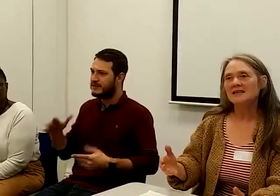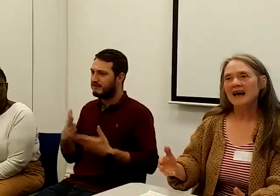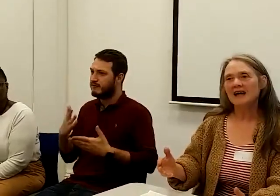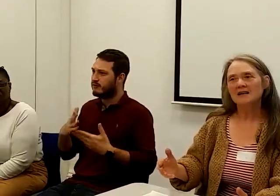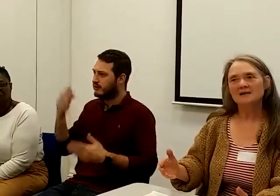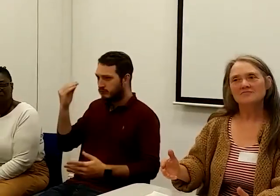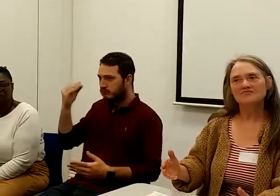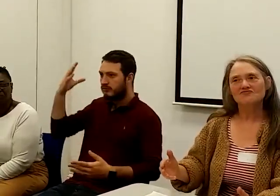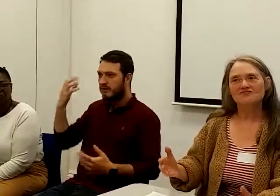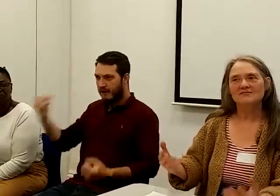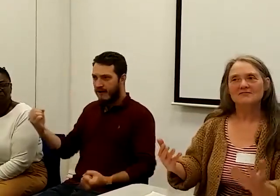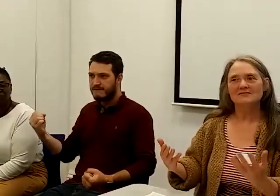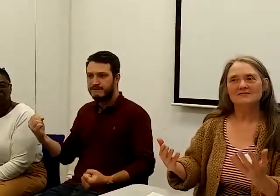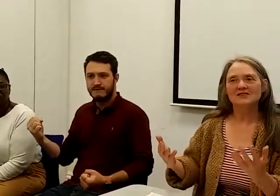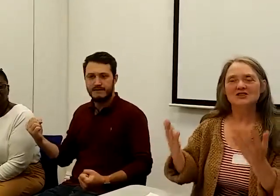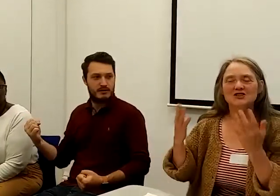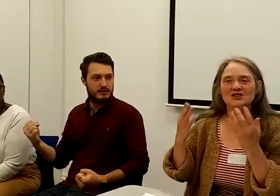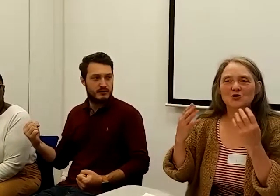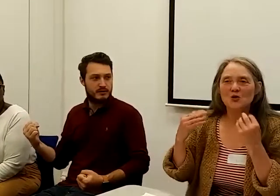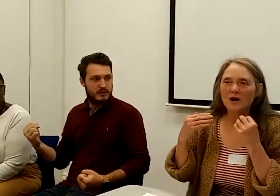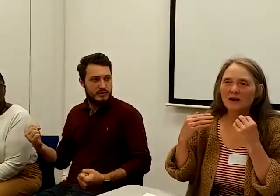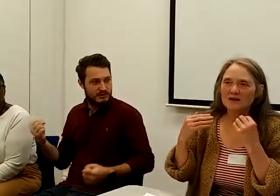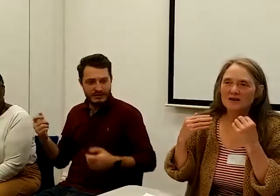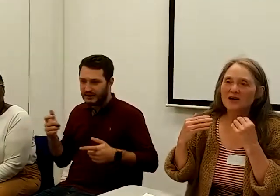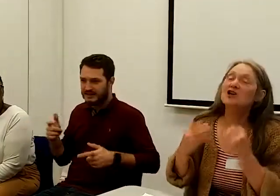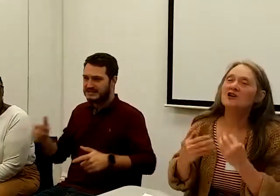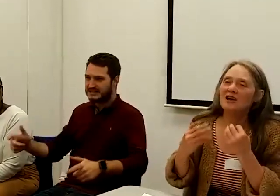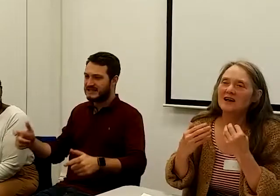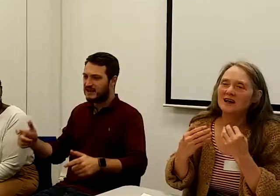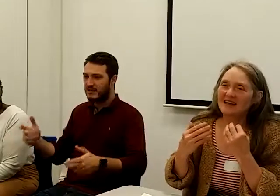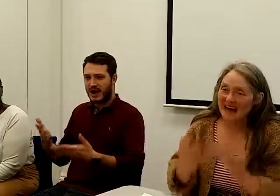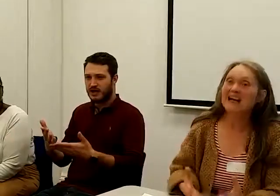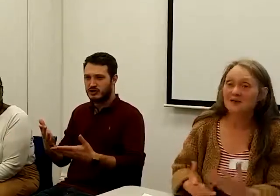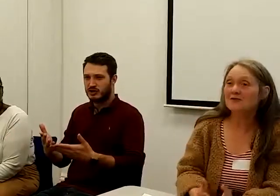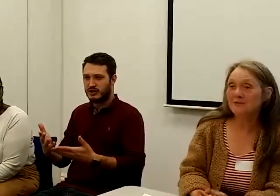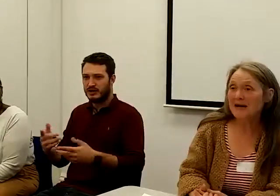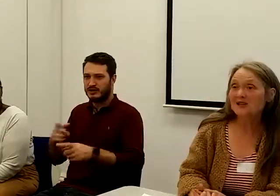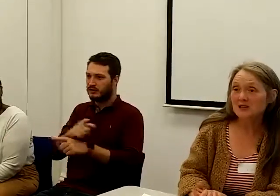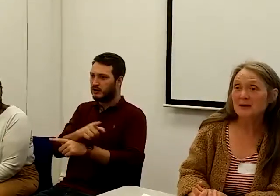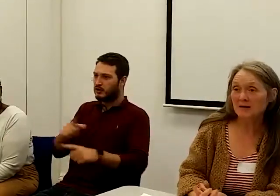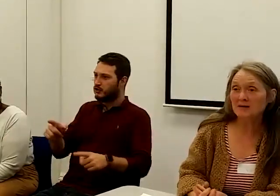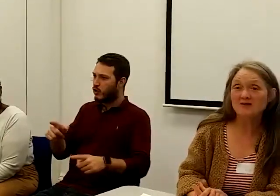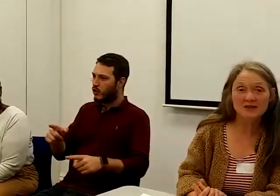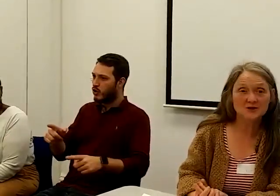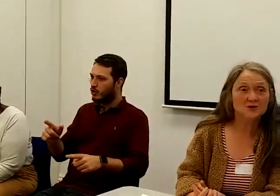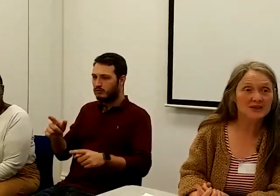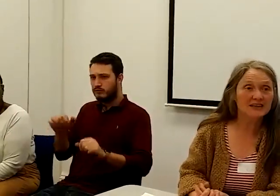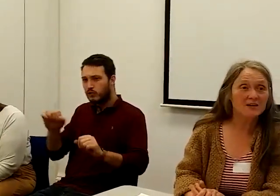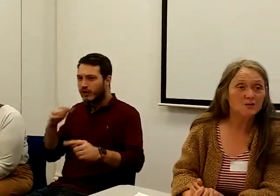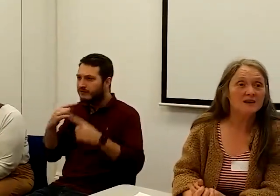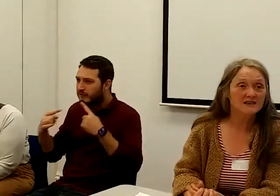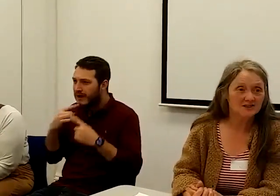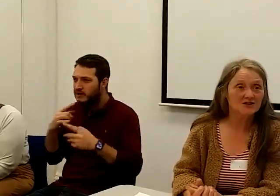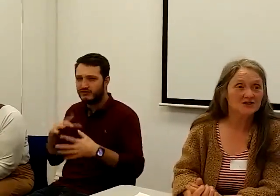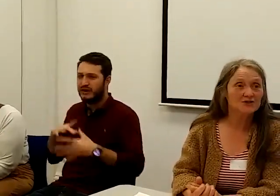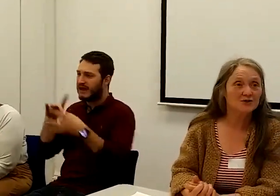that there's still quite a lack of information about Universal Credit and what it's